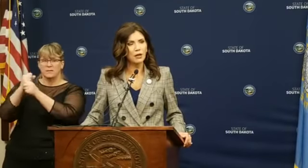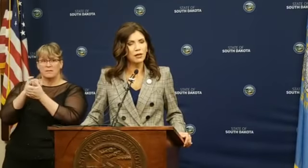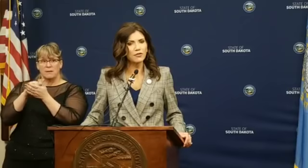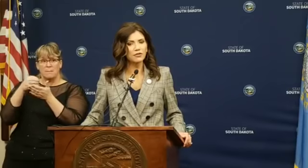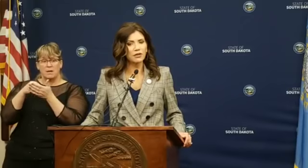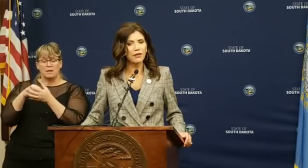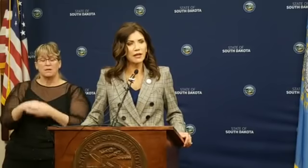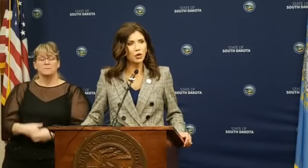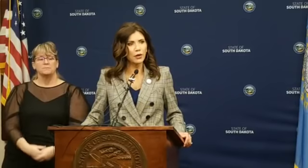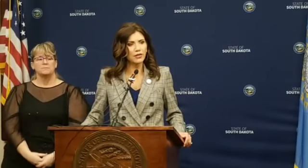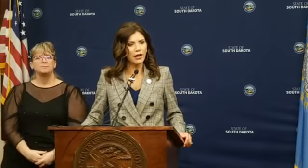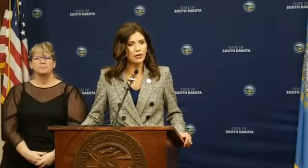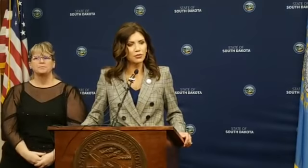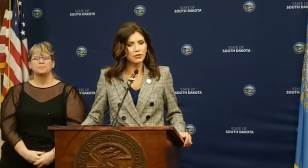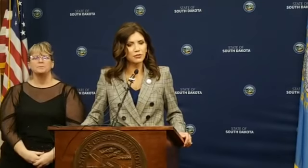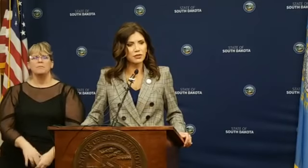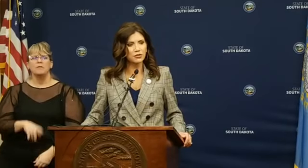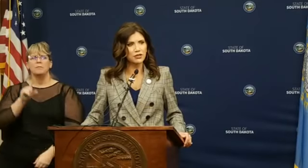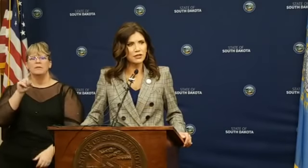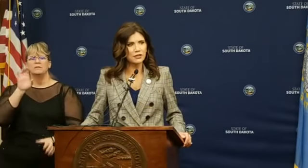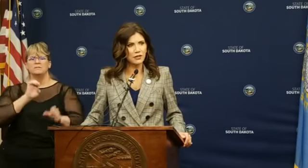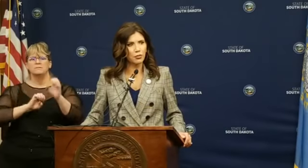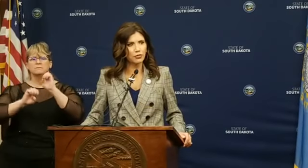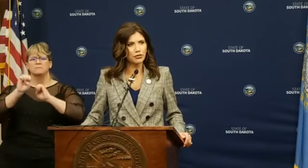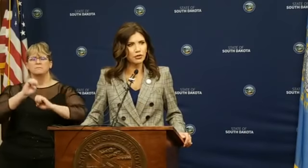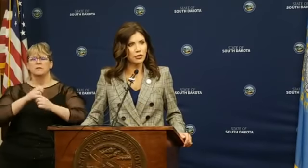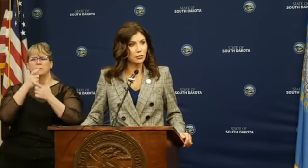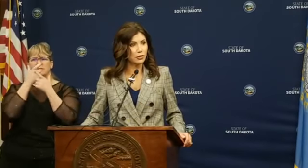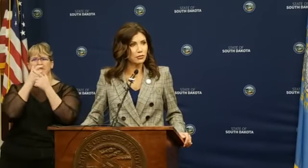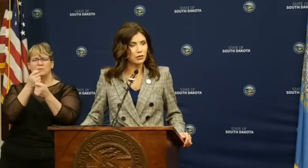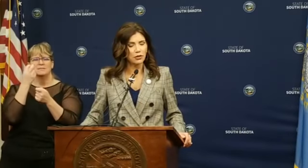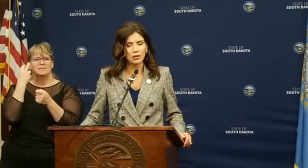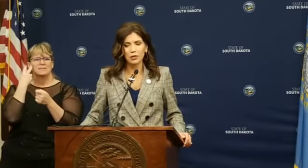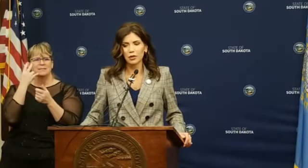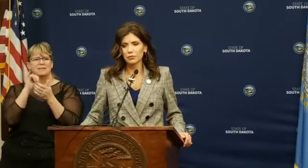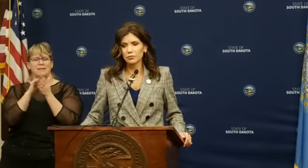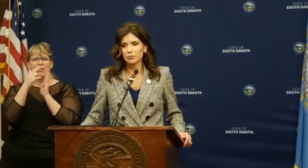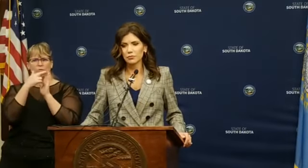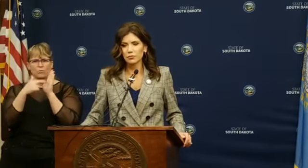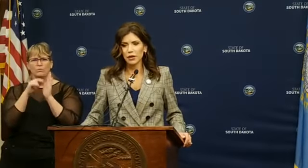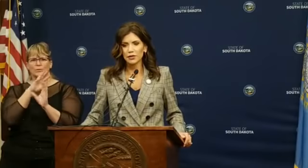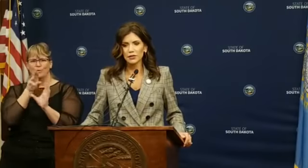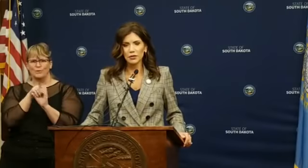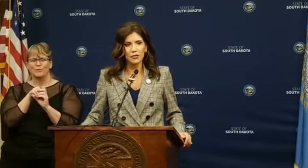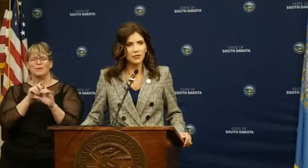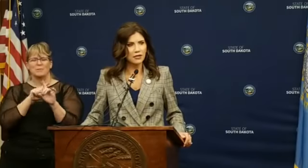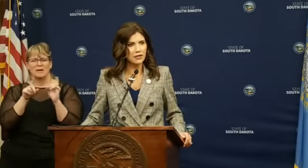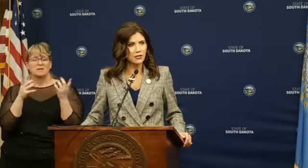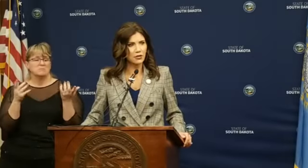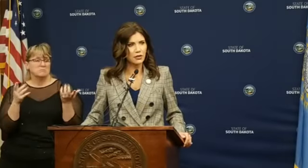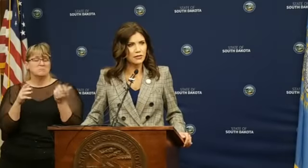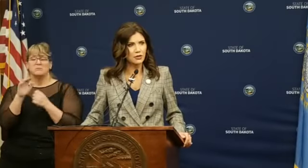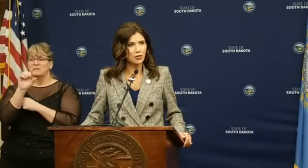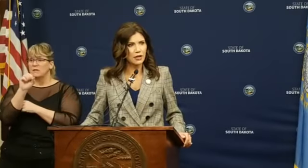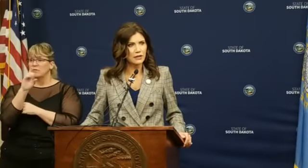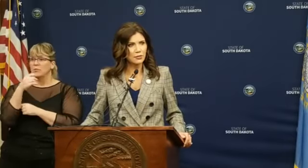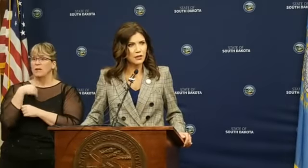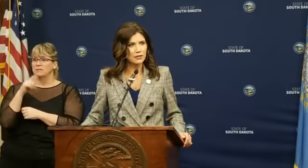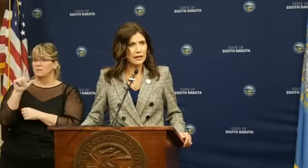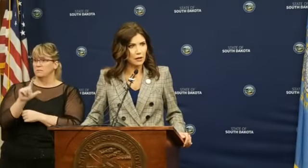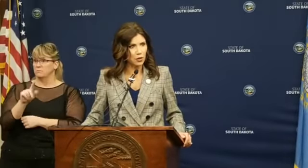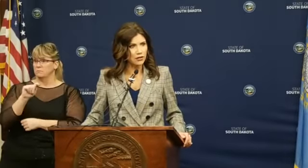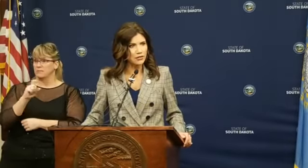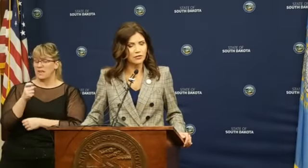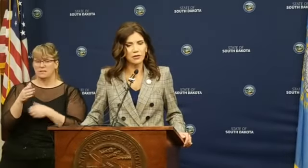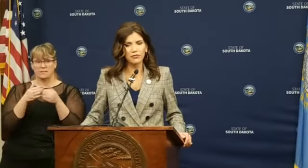Yeah, we have to evaluate that. was it was interesting to see that provision included. But obviously, South Dakota has a low tax